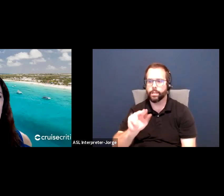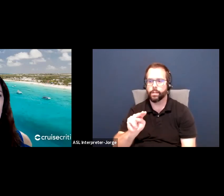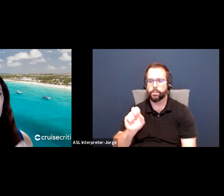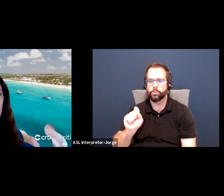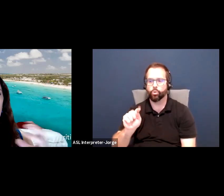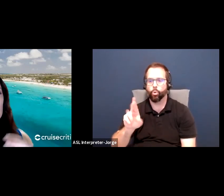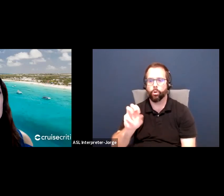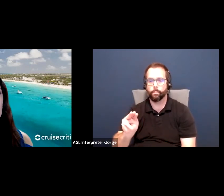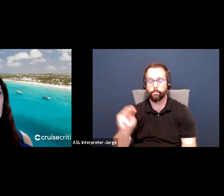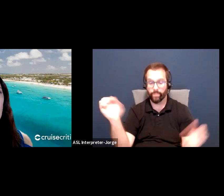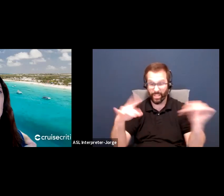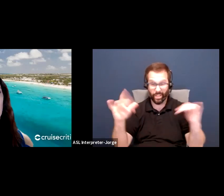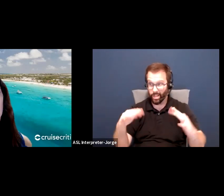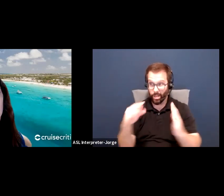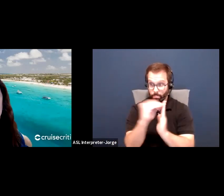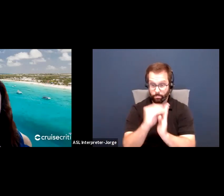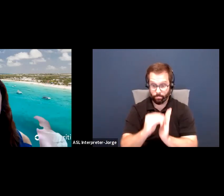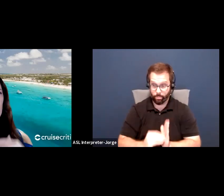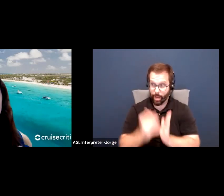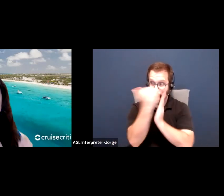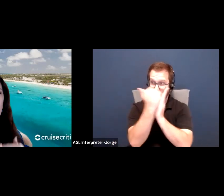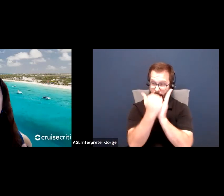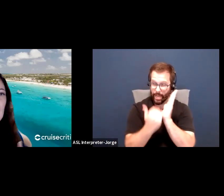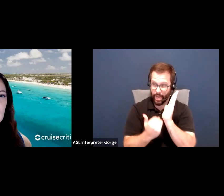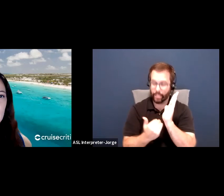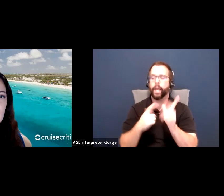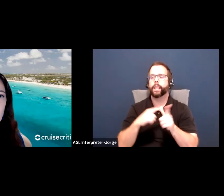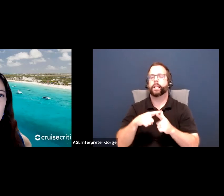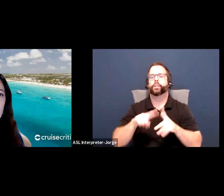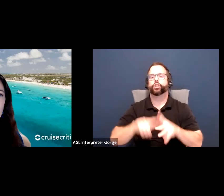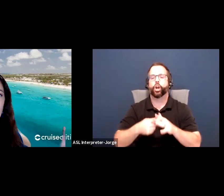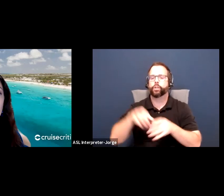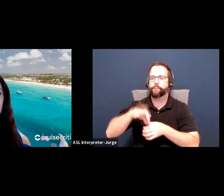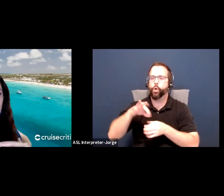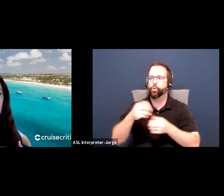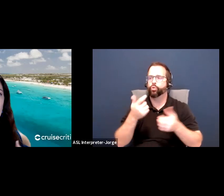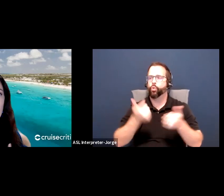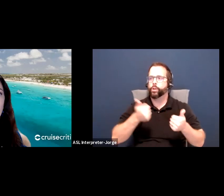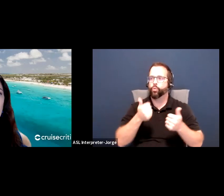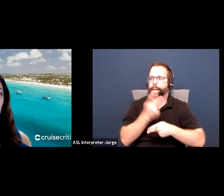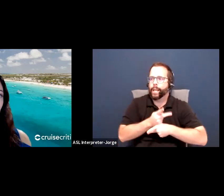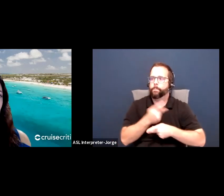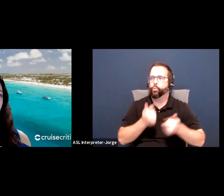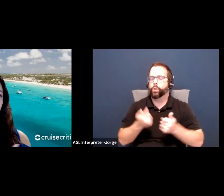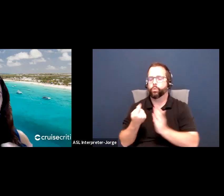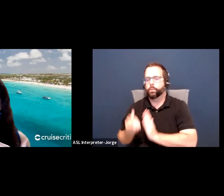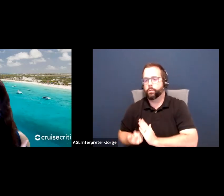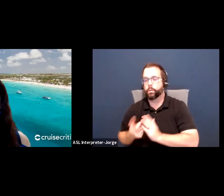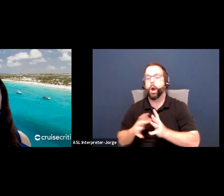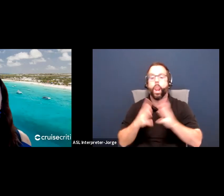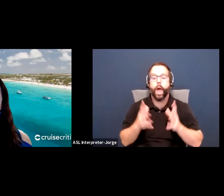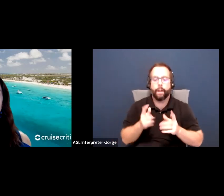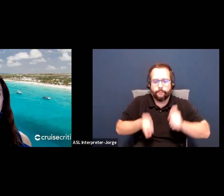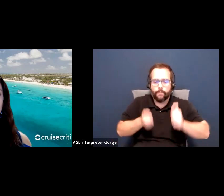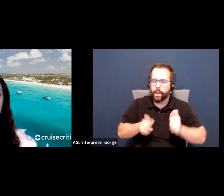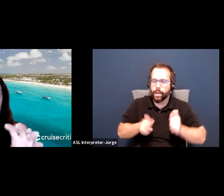down the ones that people love. Like, and it can, you know, there's a lot of editing that done that's done and people combine their thoughts.